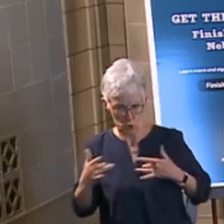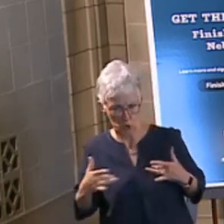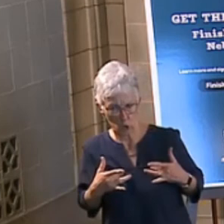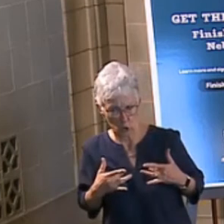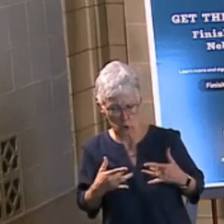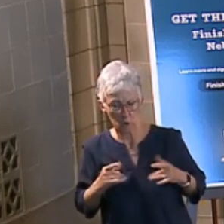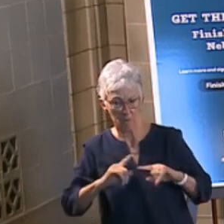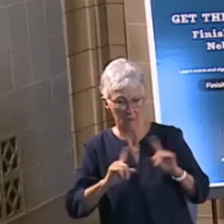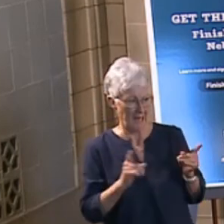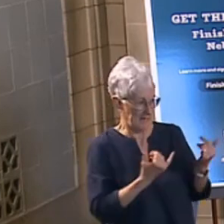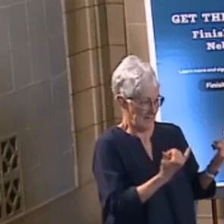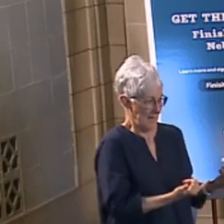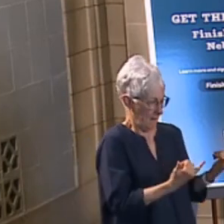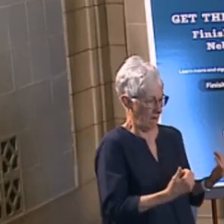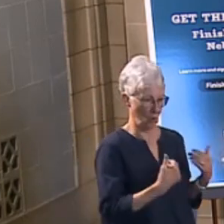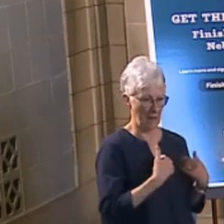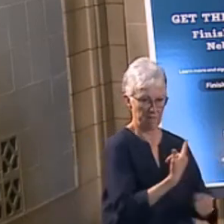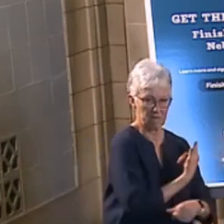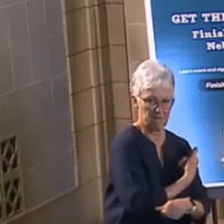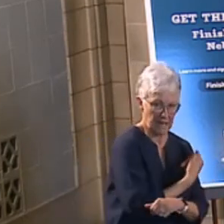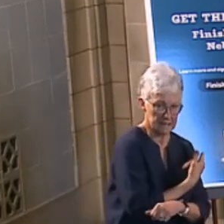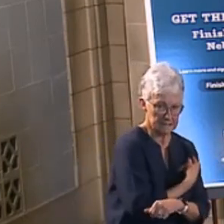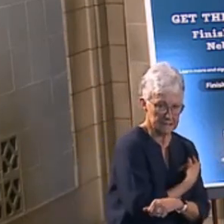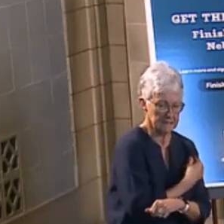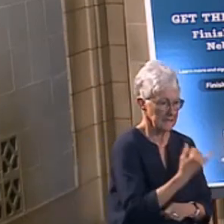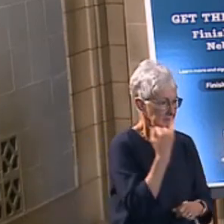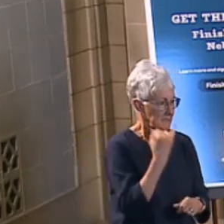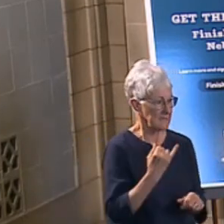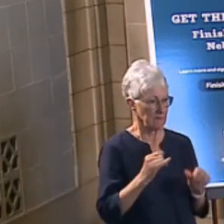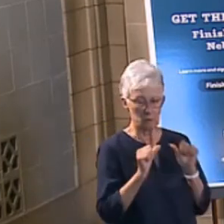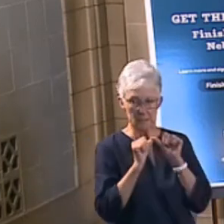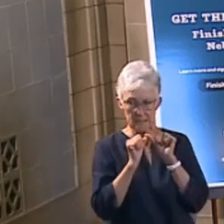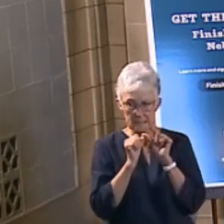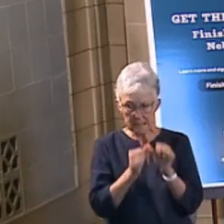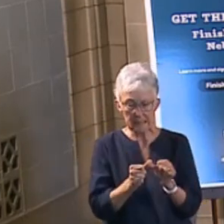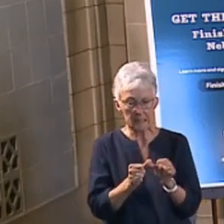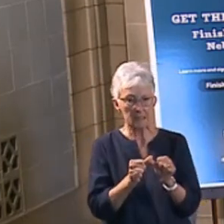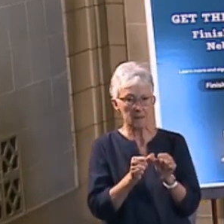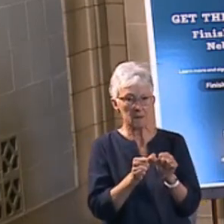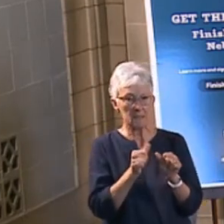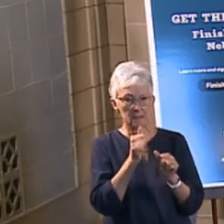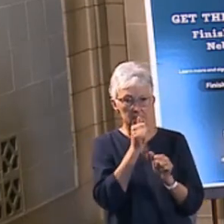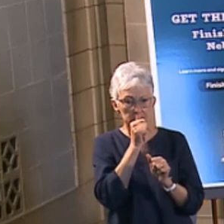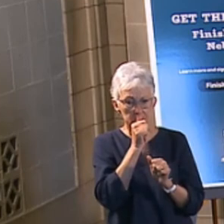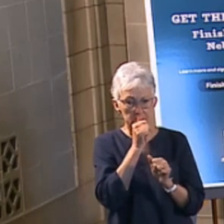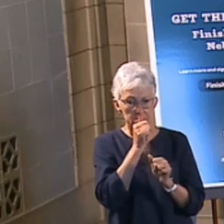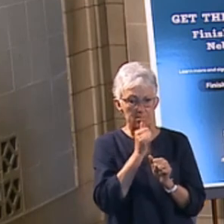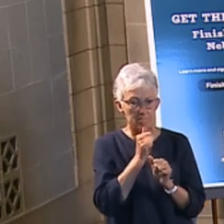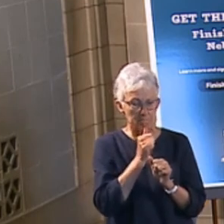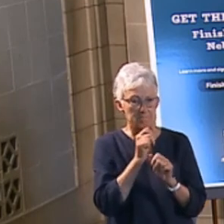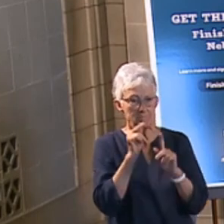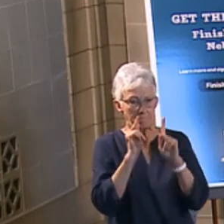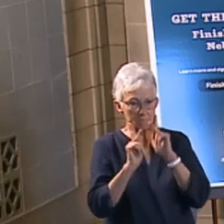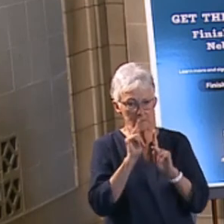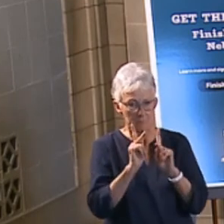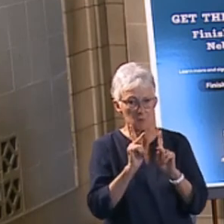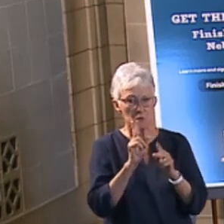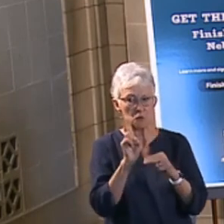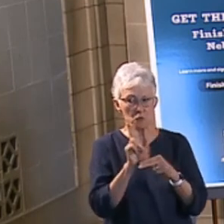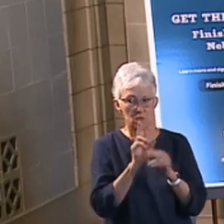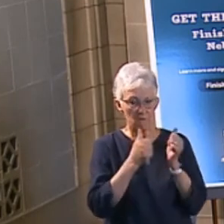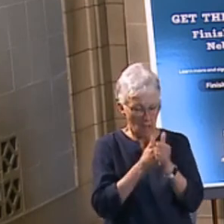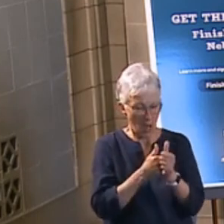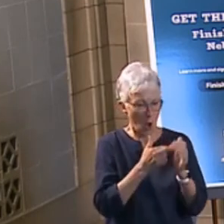out now. So there's no doubt about it. If we can keep patients or people getting signed up for the vaccine, we can